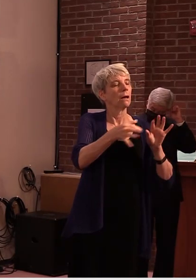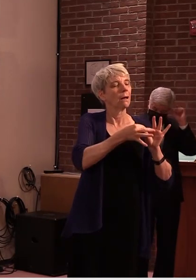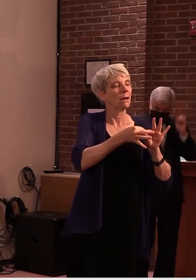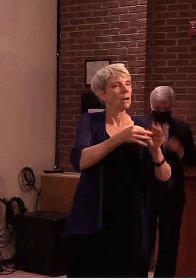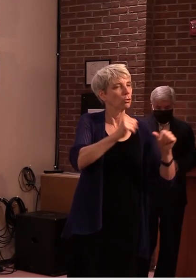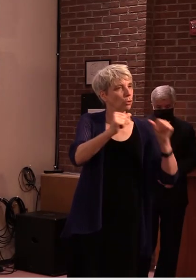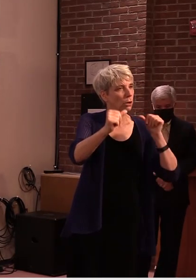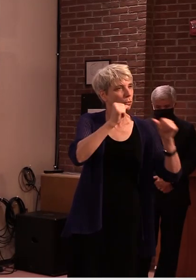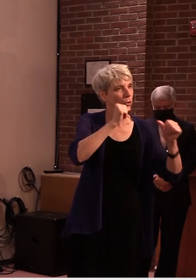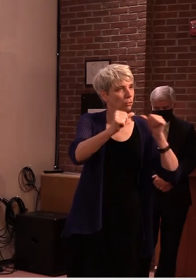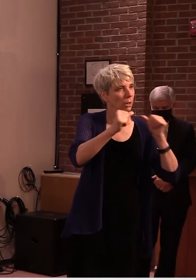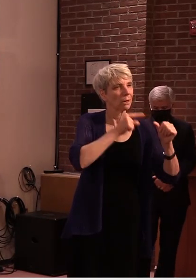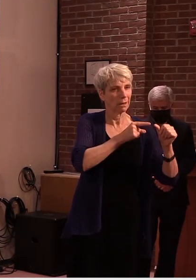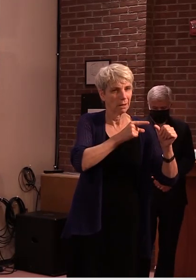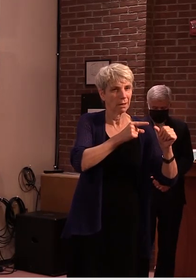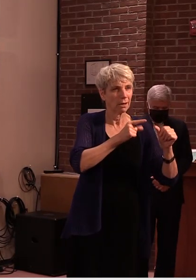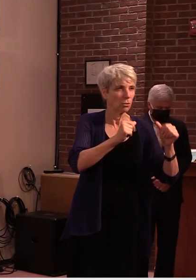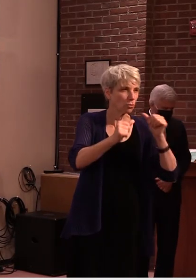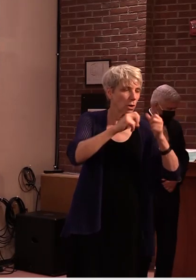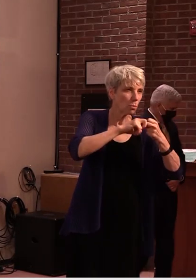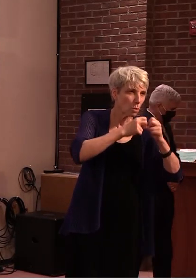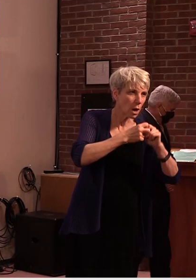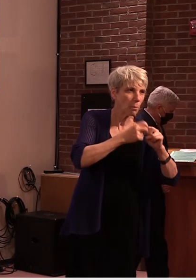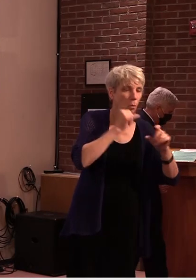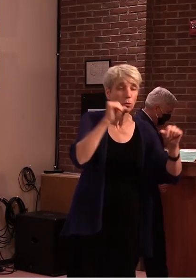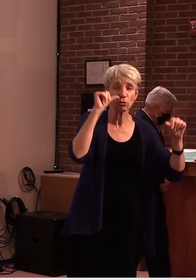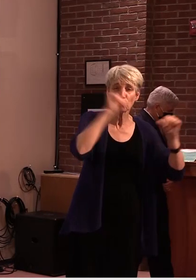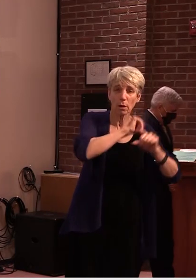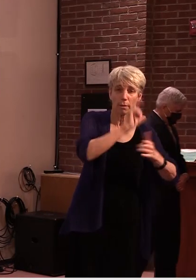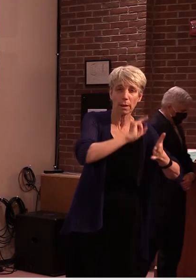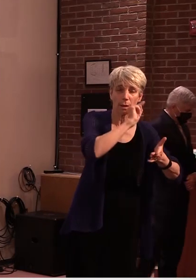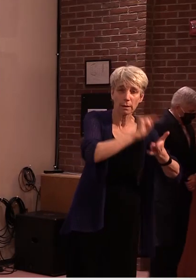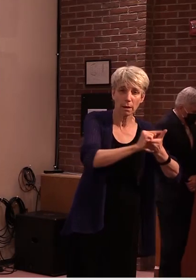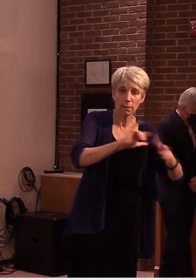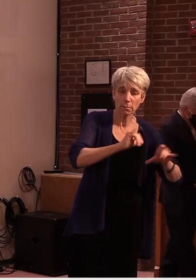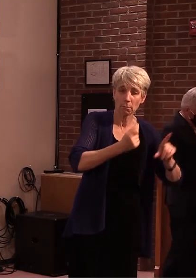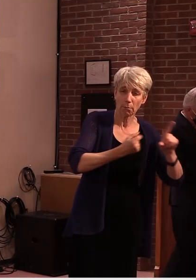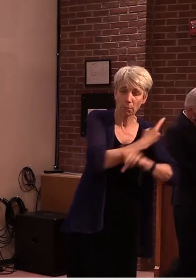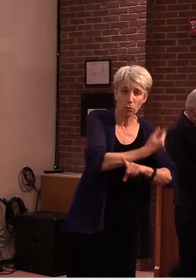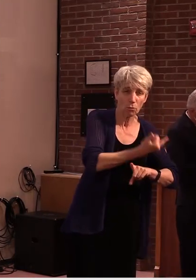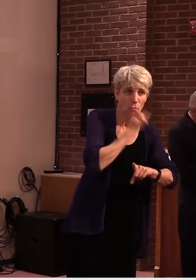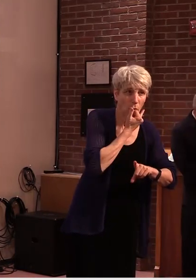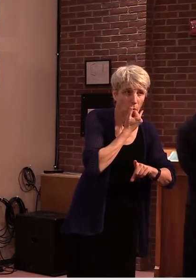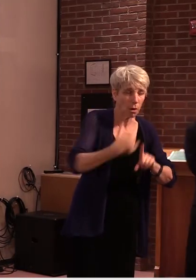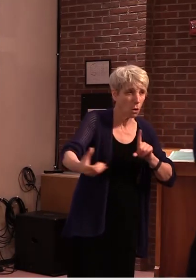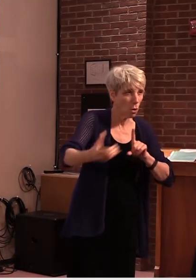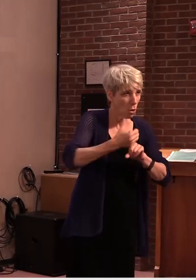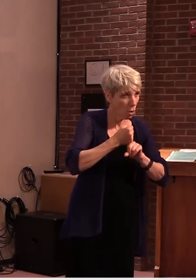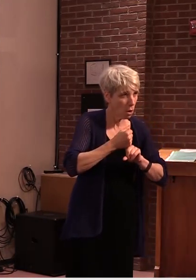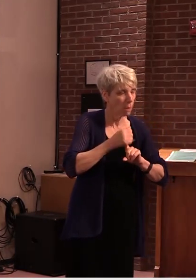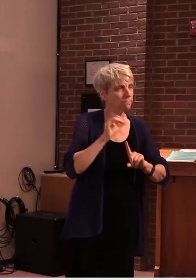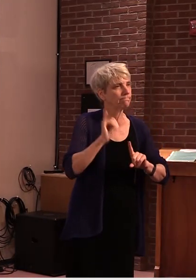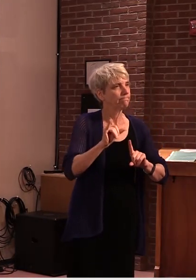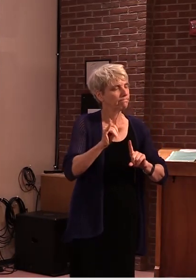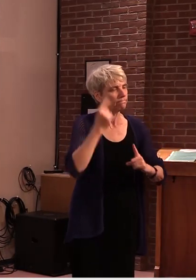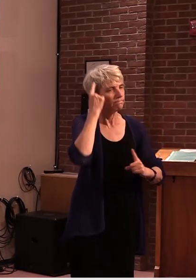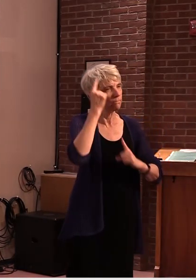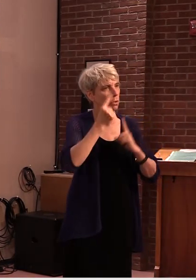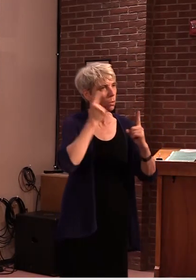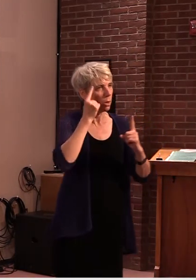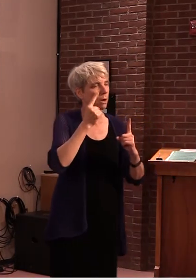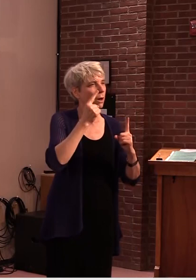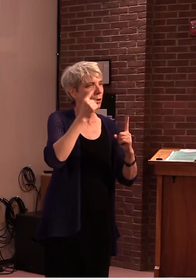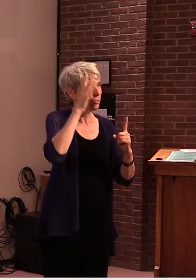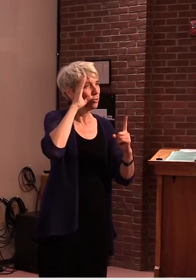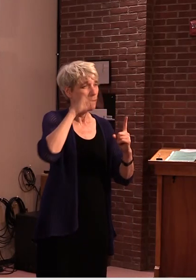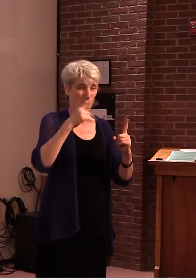um if we were uh if if the state's talking about like a 30 tax on on cannabis